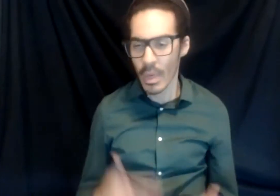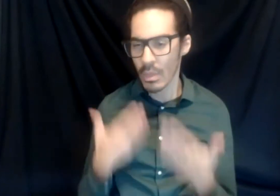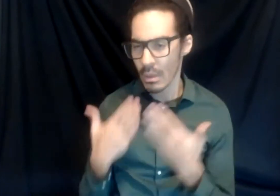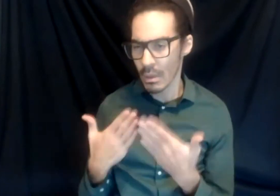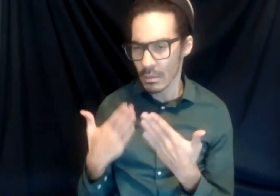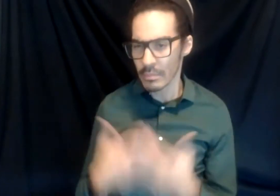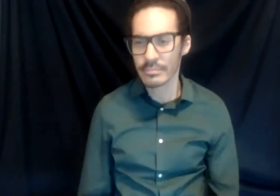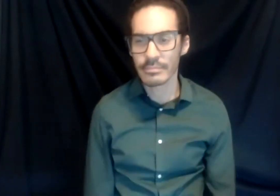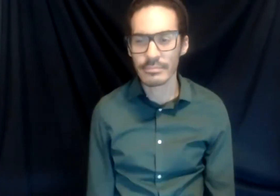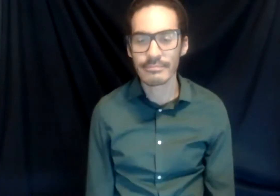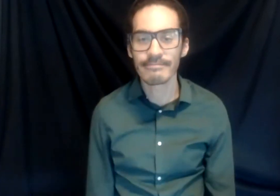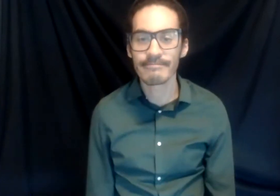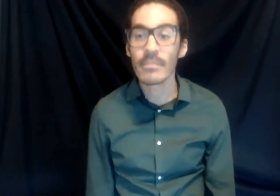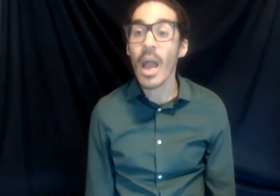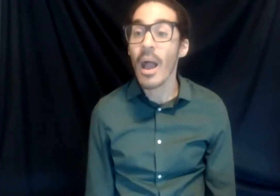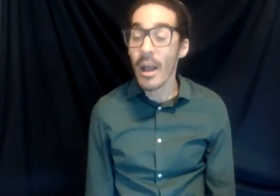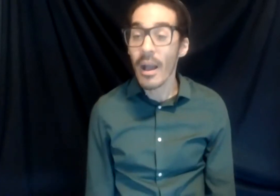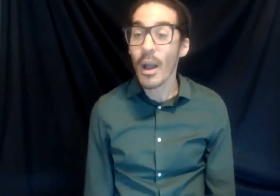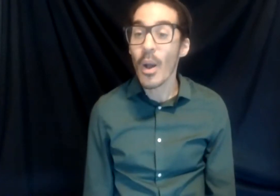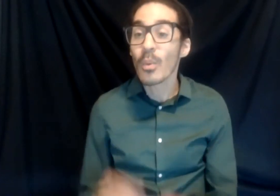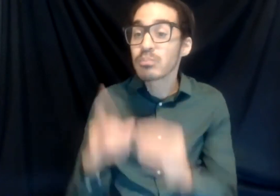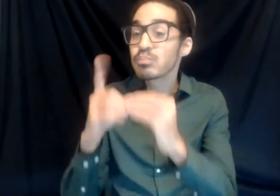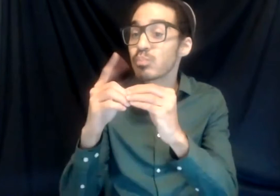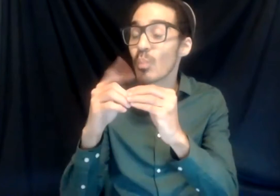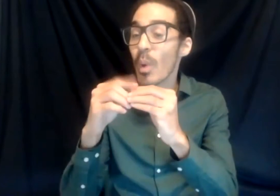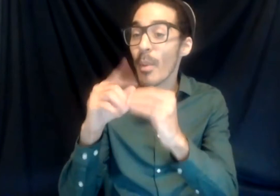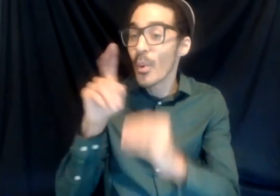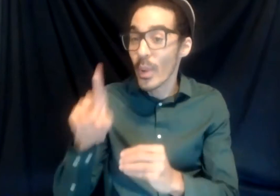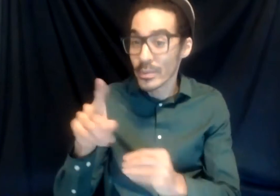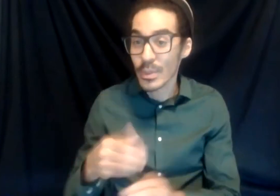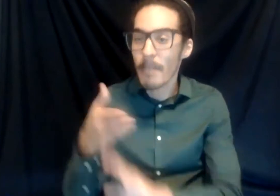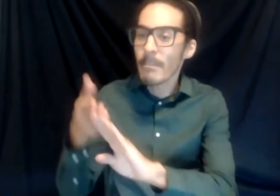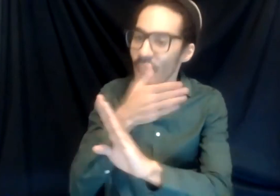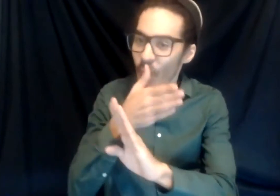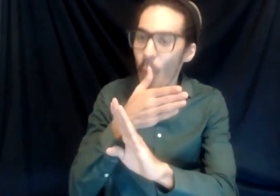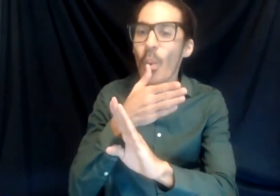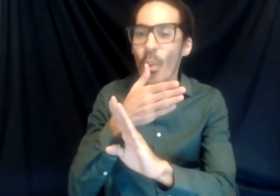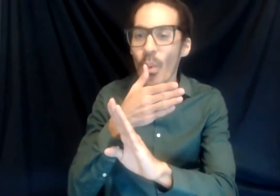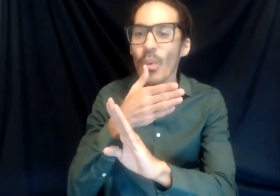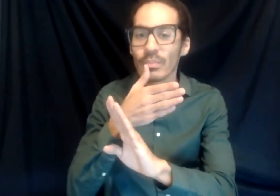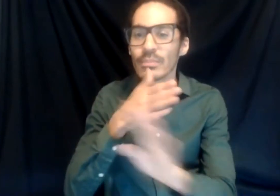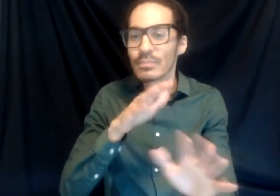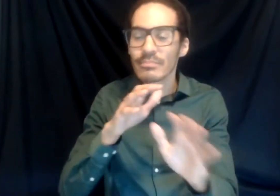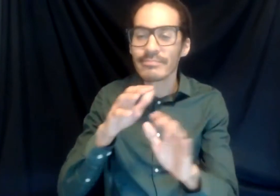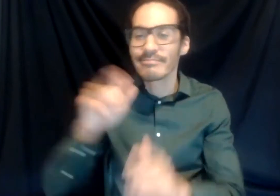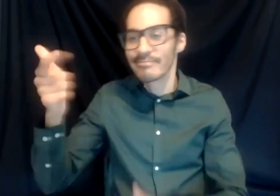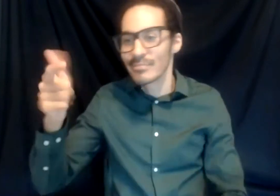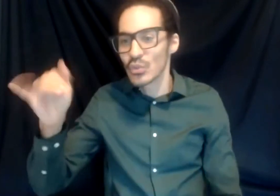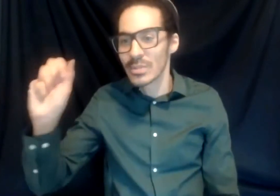I've got a follow up to that before you go, Jason. So is there, for both of you, is